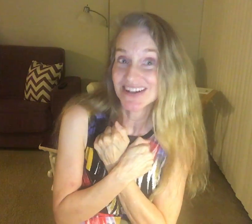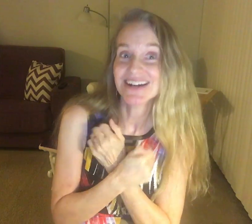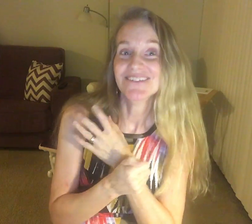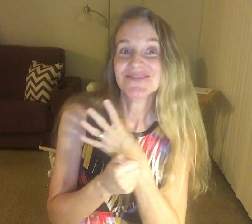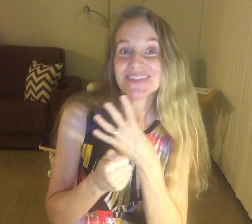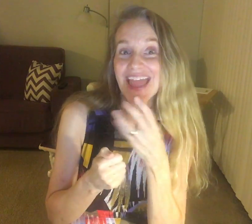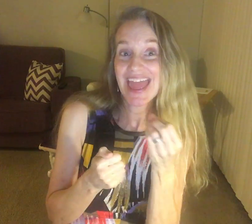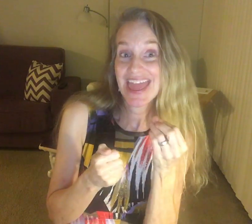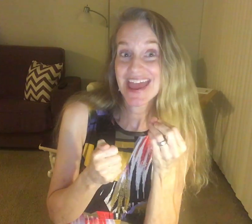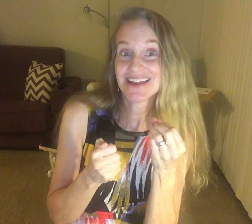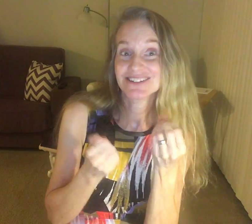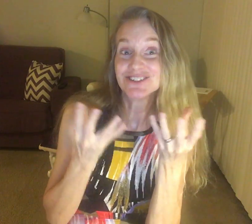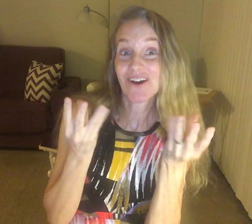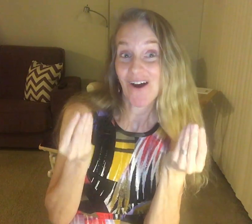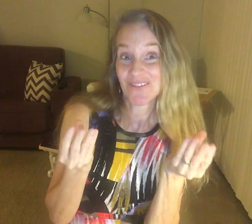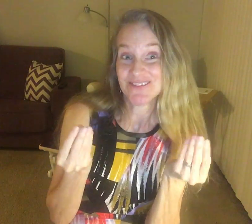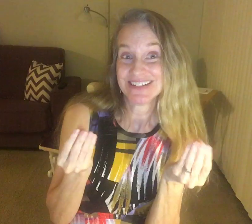and songs.